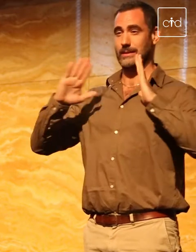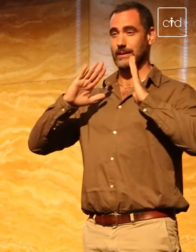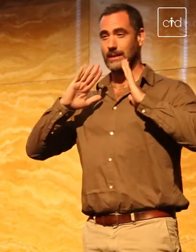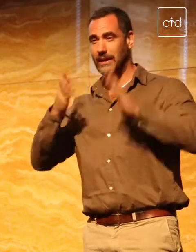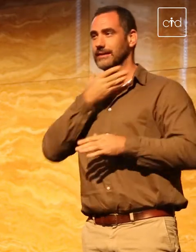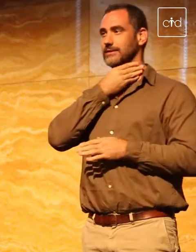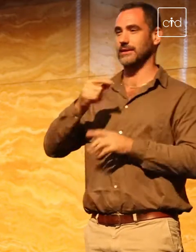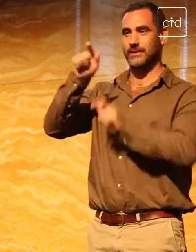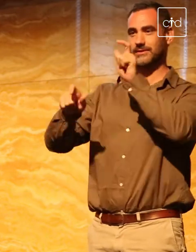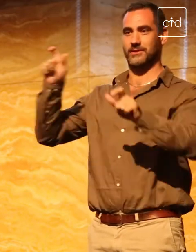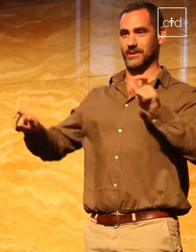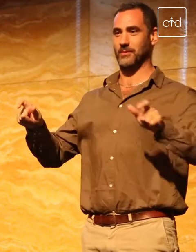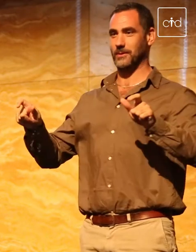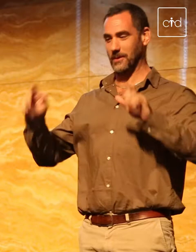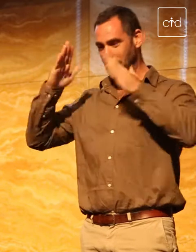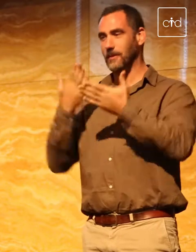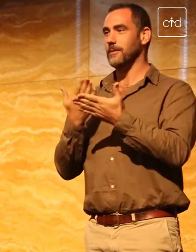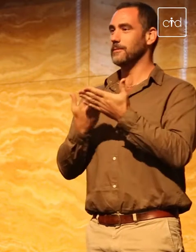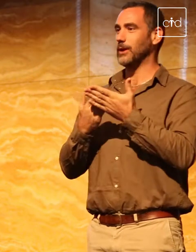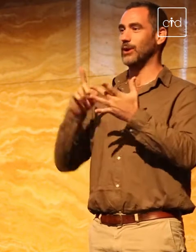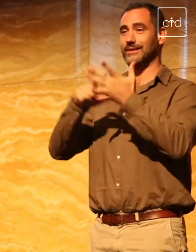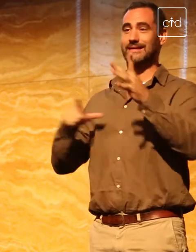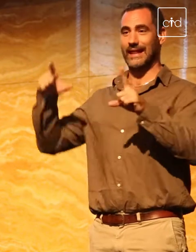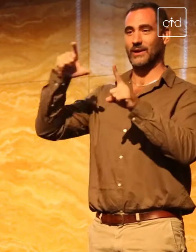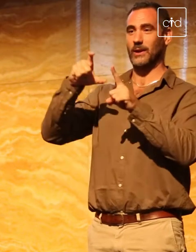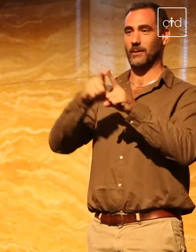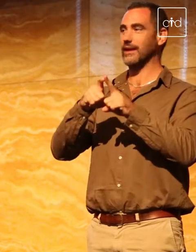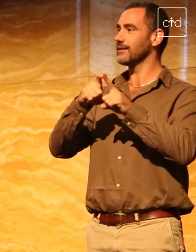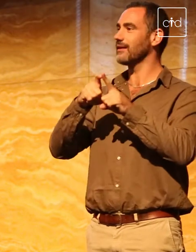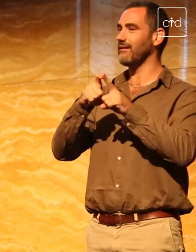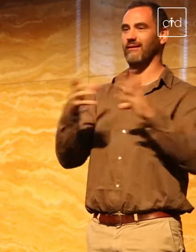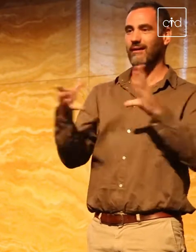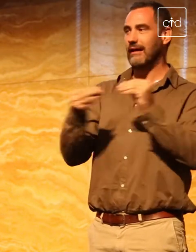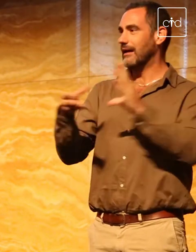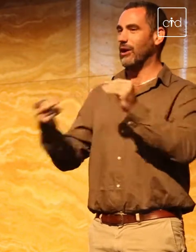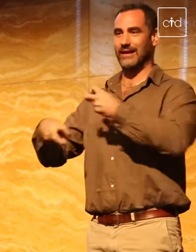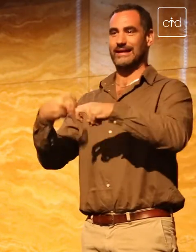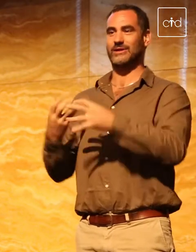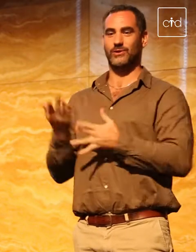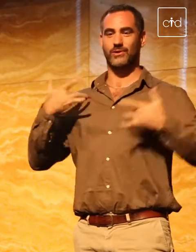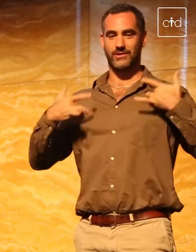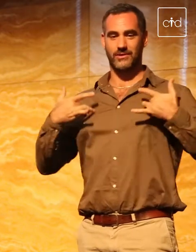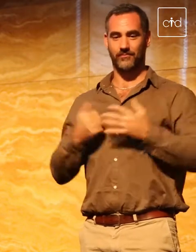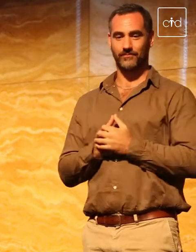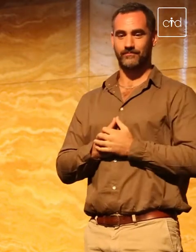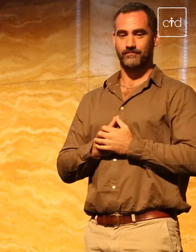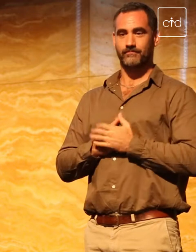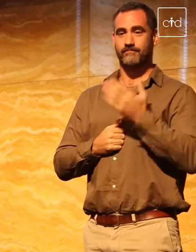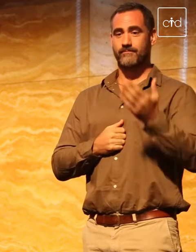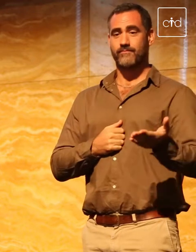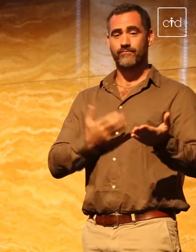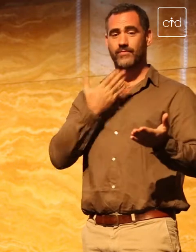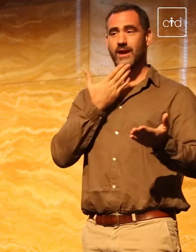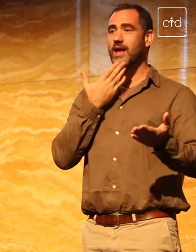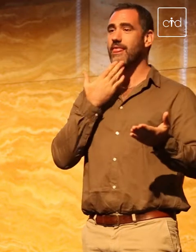for addressing the great challenges that face people with intellectual disabilities. Julian, obviously thank you very much